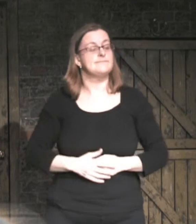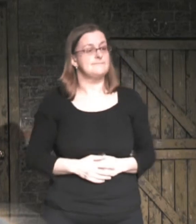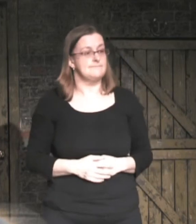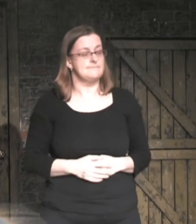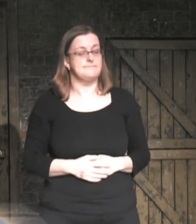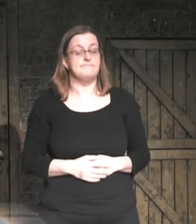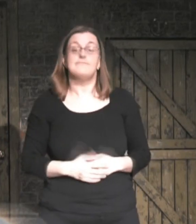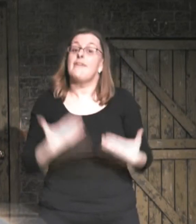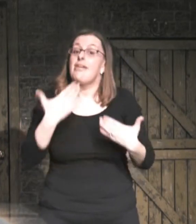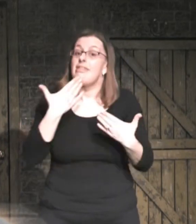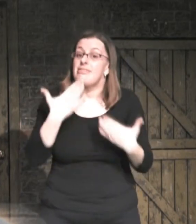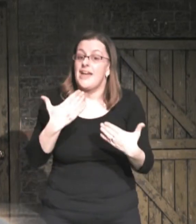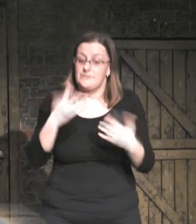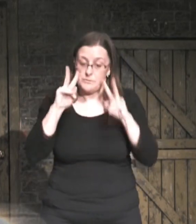Thank you and I hope you enjoy the show. you.